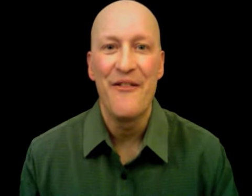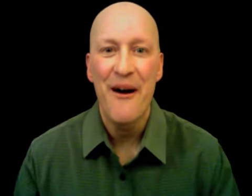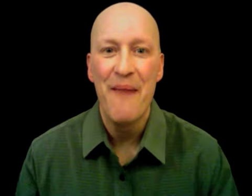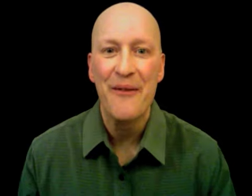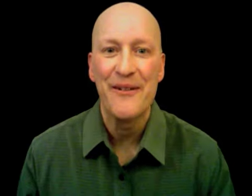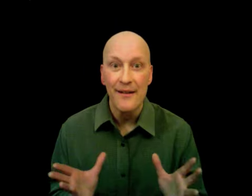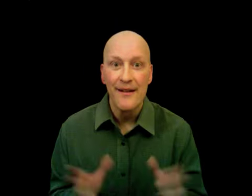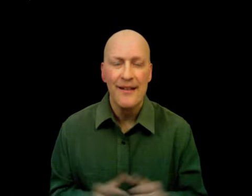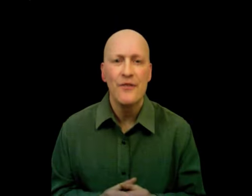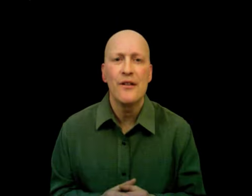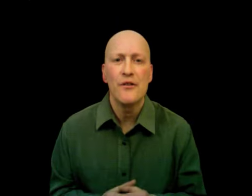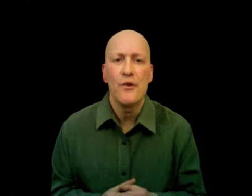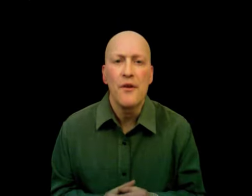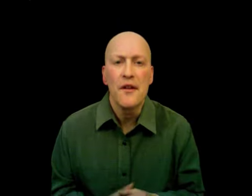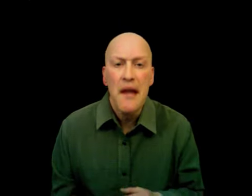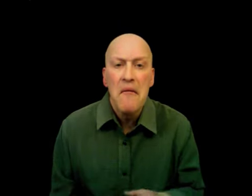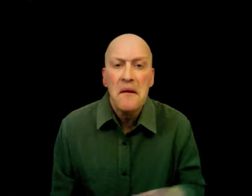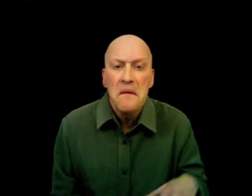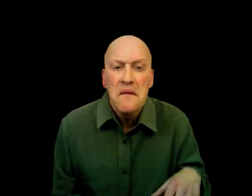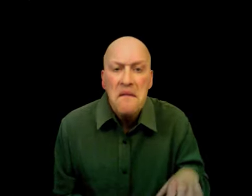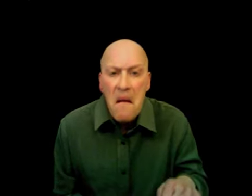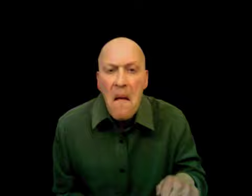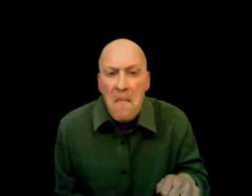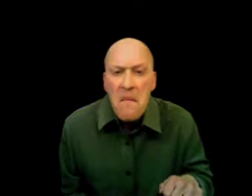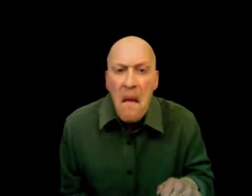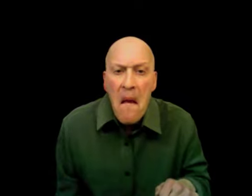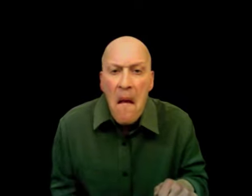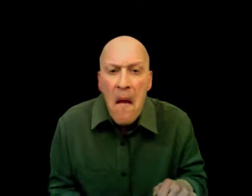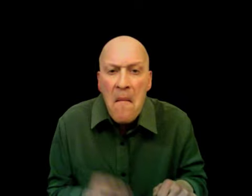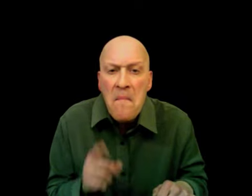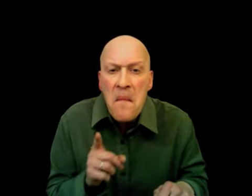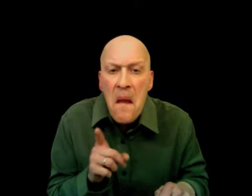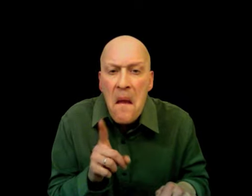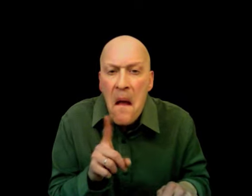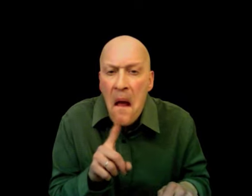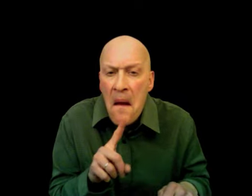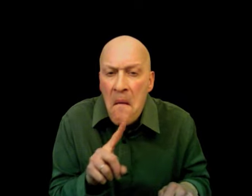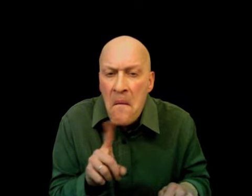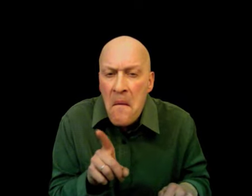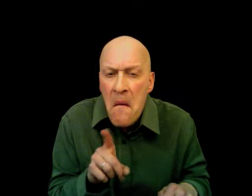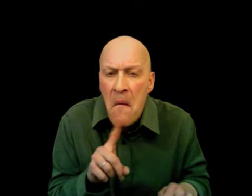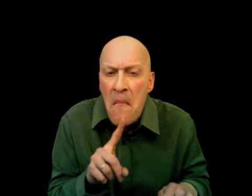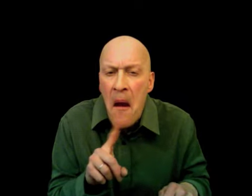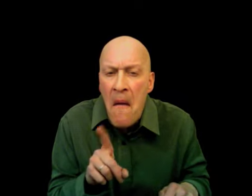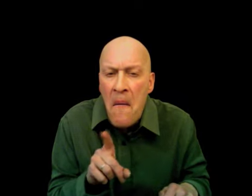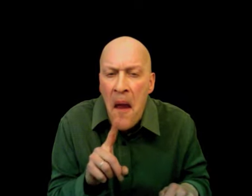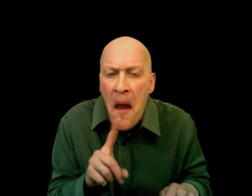about reading. You can enjoy the characters. Harry, I don't know about that.